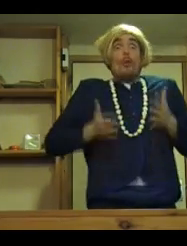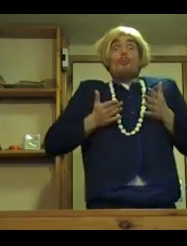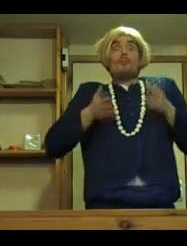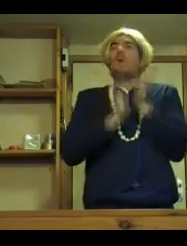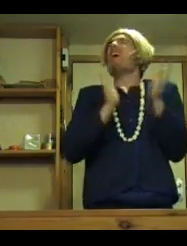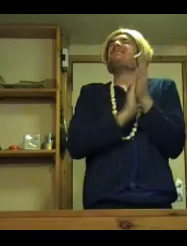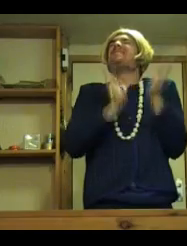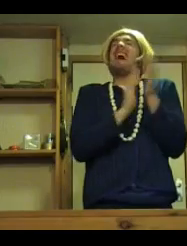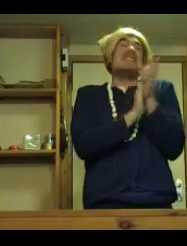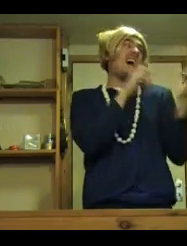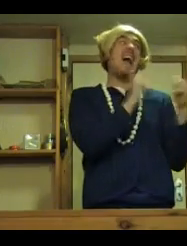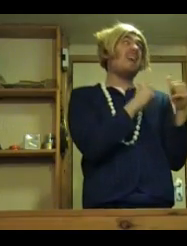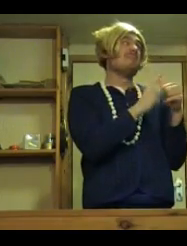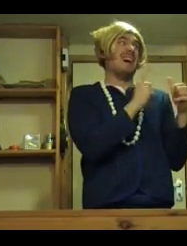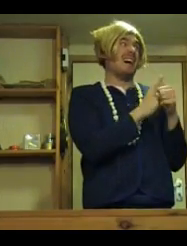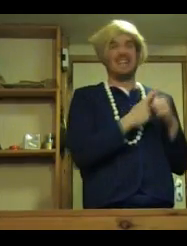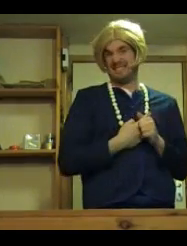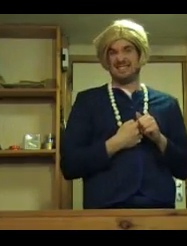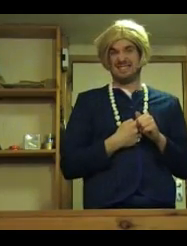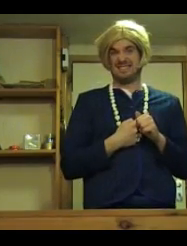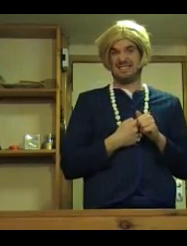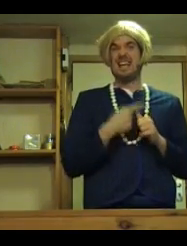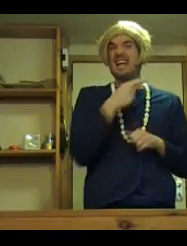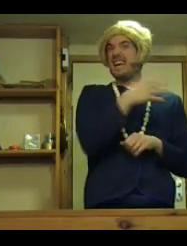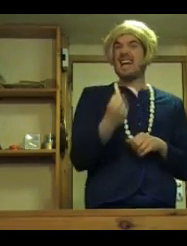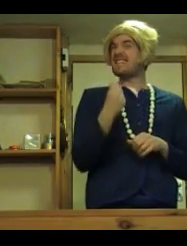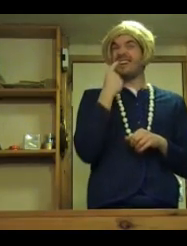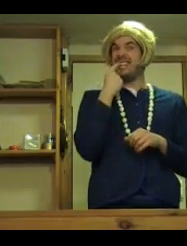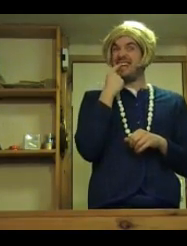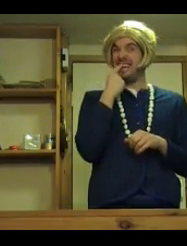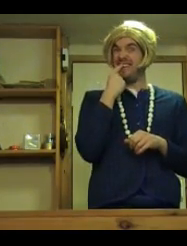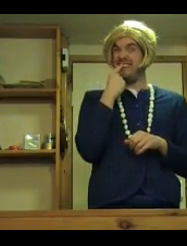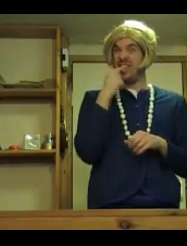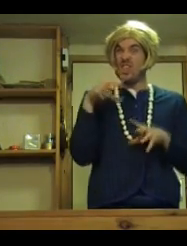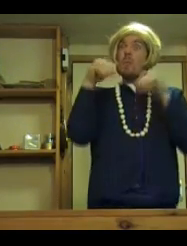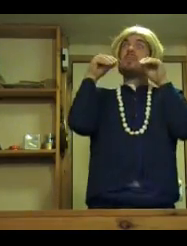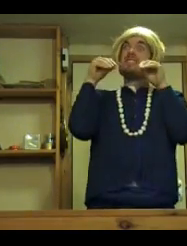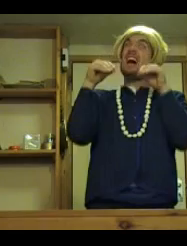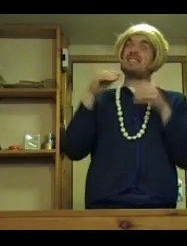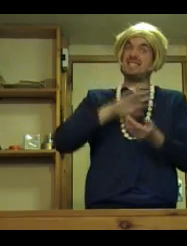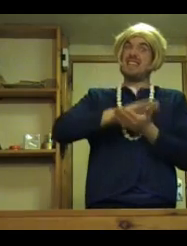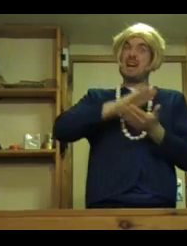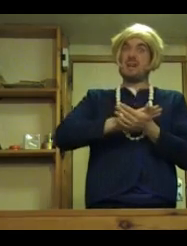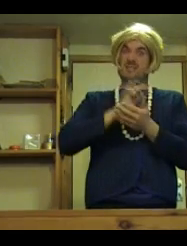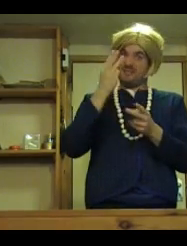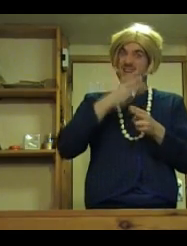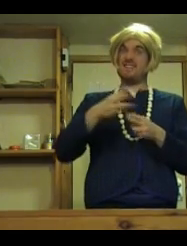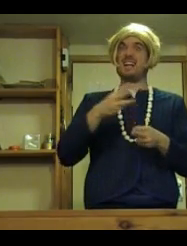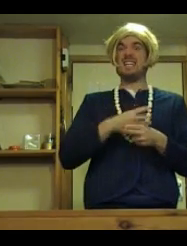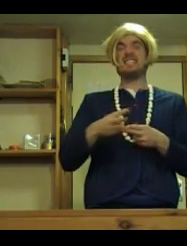Well done Albert. He hasn't got any teeth. Sucked the sandwich for three weeks.